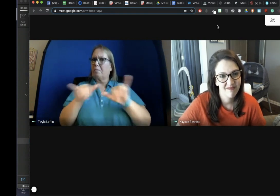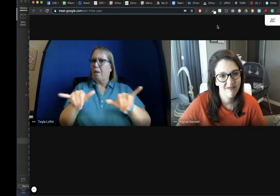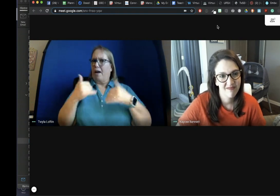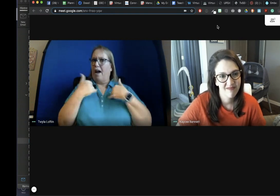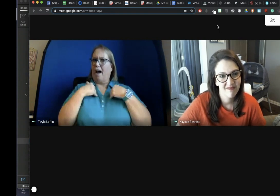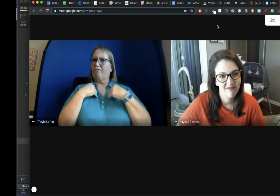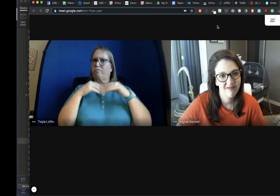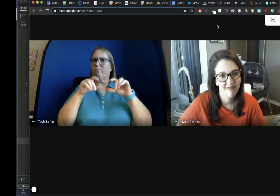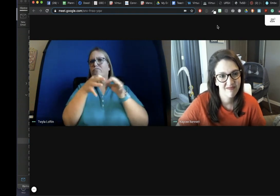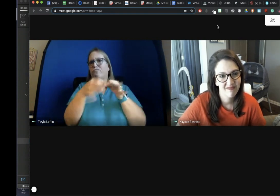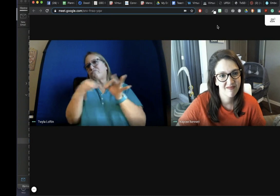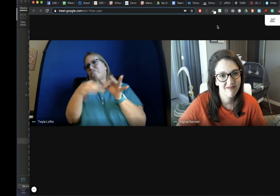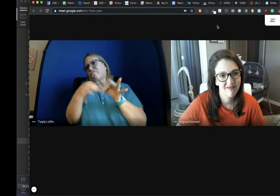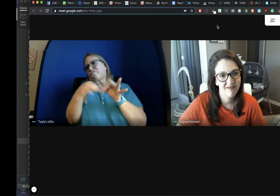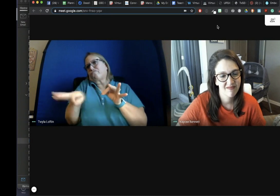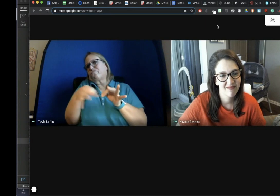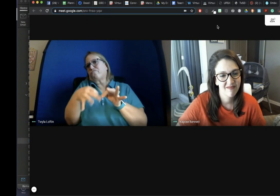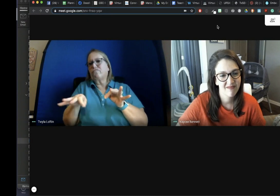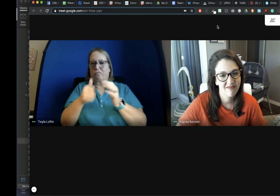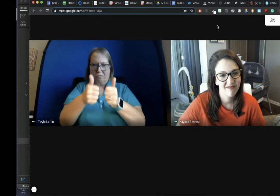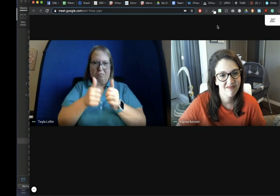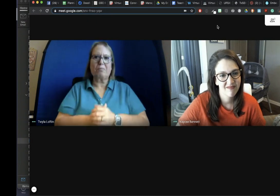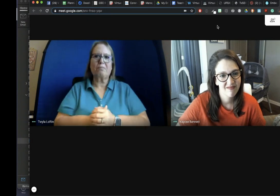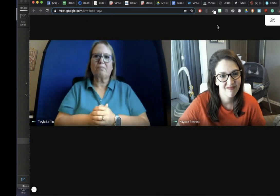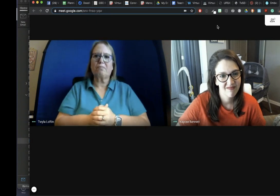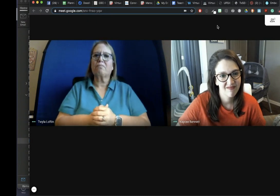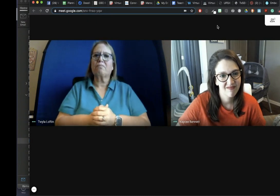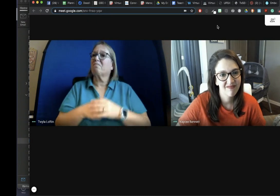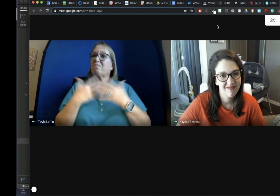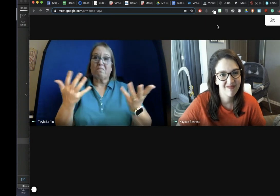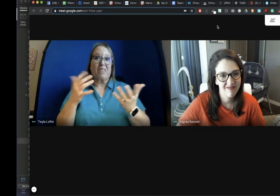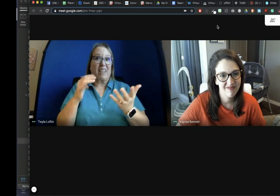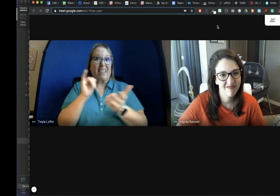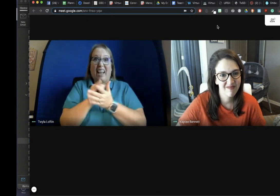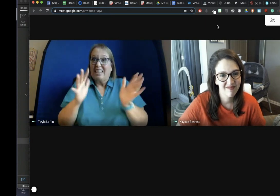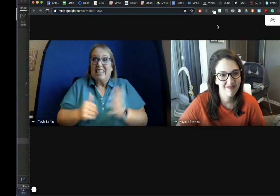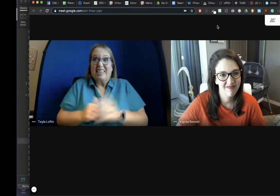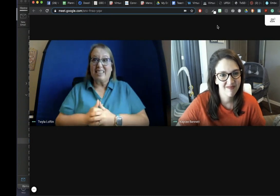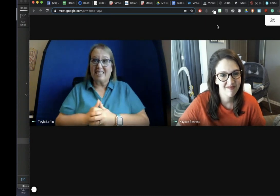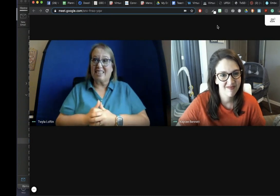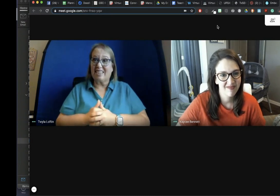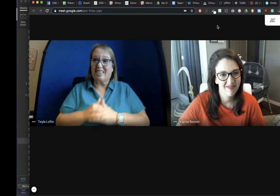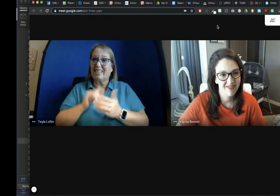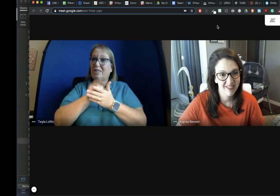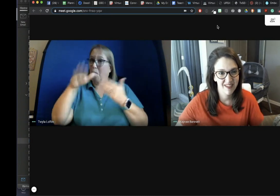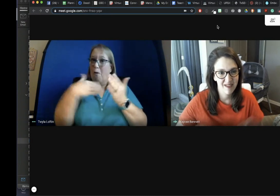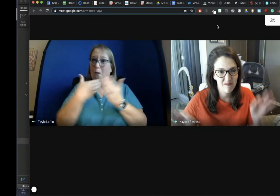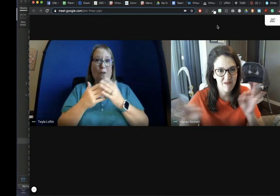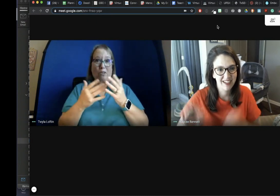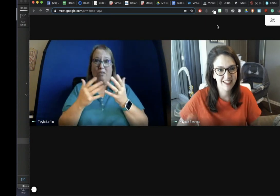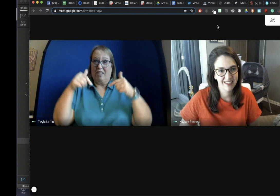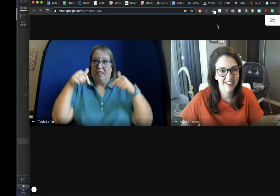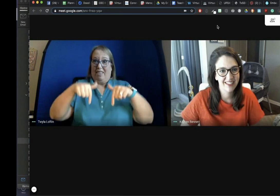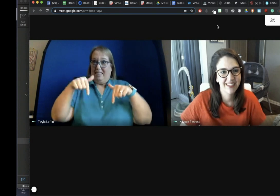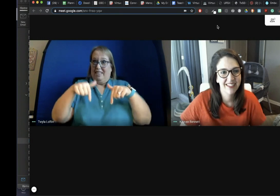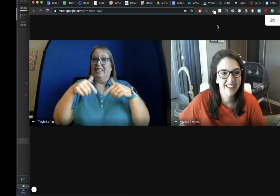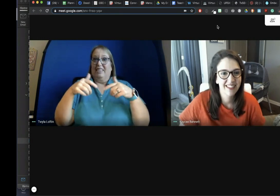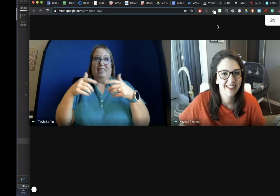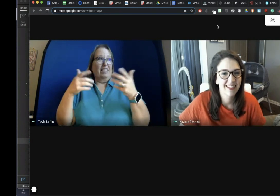you notice the captions, we have those going at the same time and it's just captioning everything we say. So truly that's it. That's all that